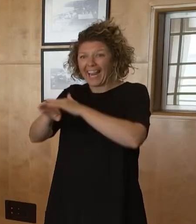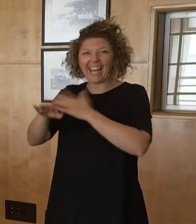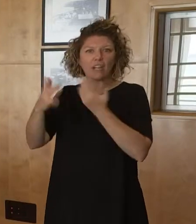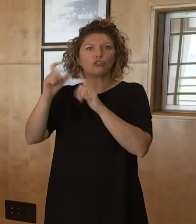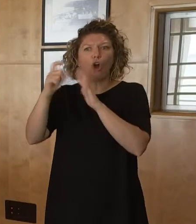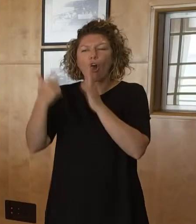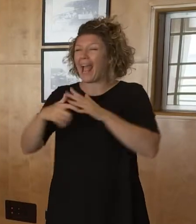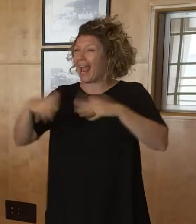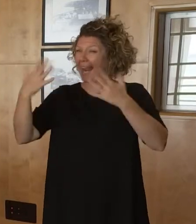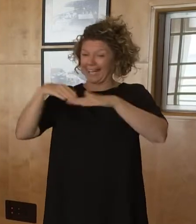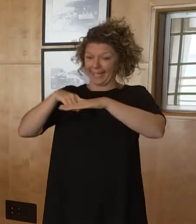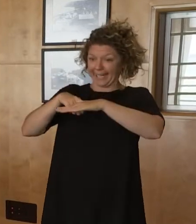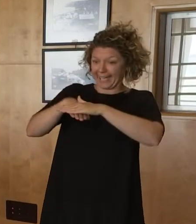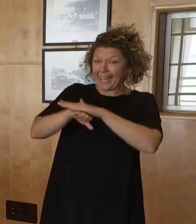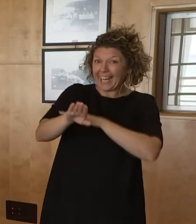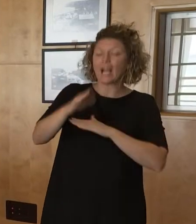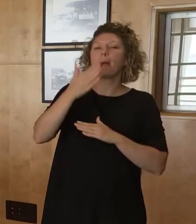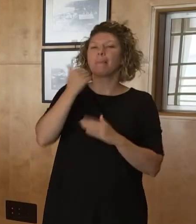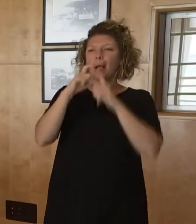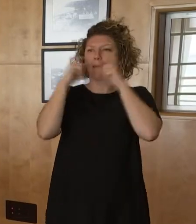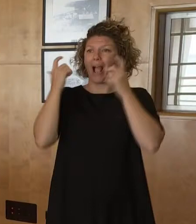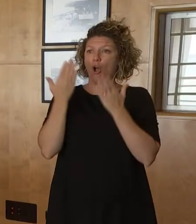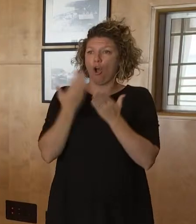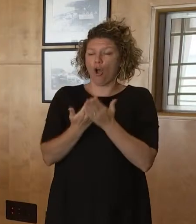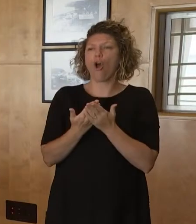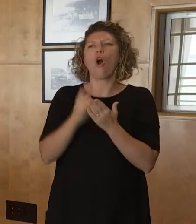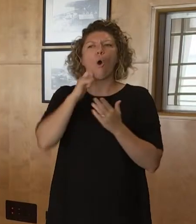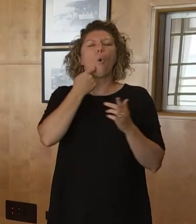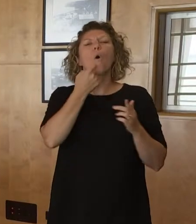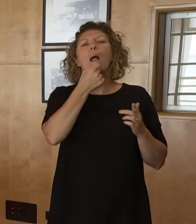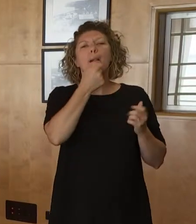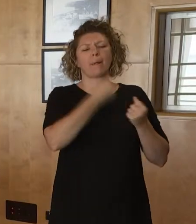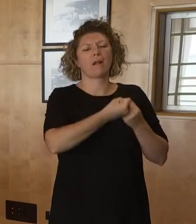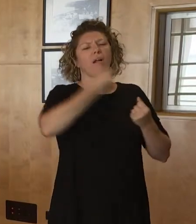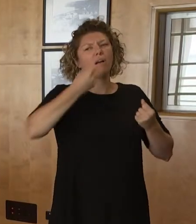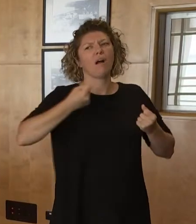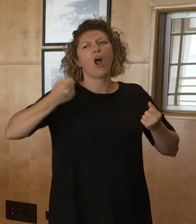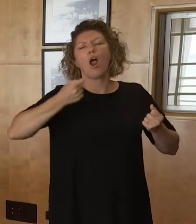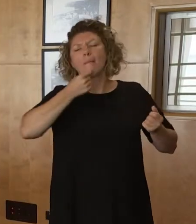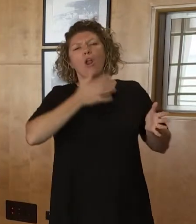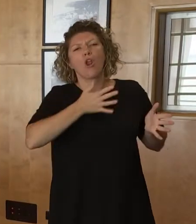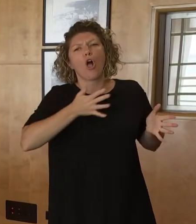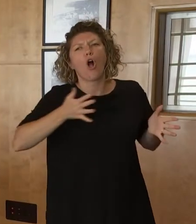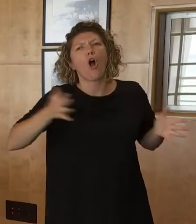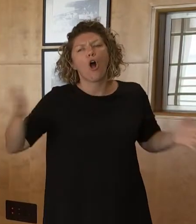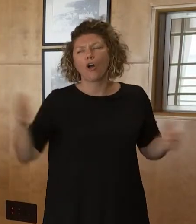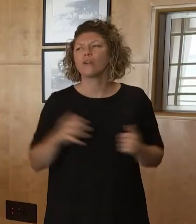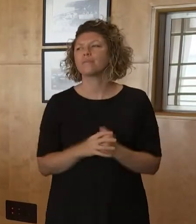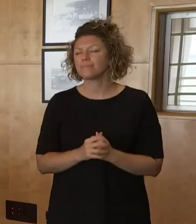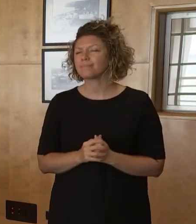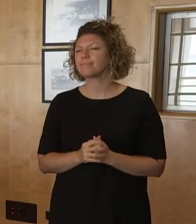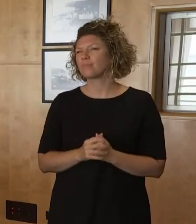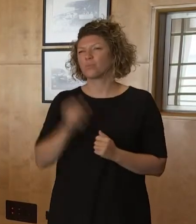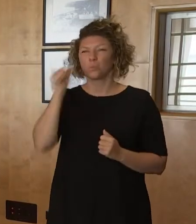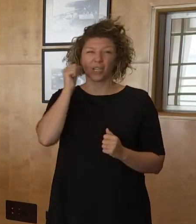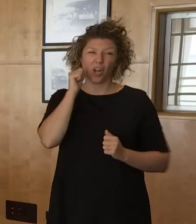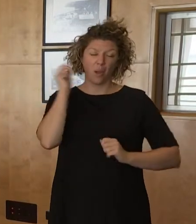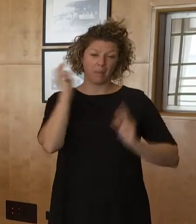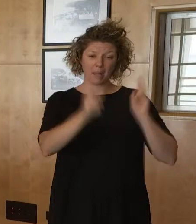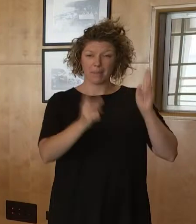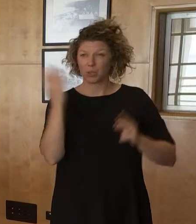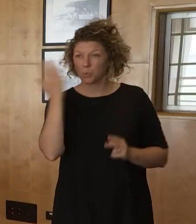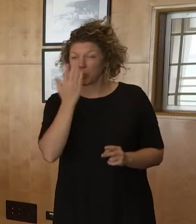environment, but this mask mandate, just around the increasing numbers we've seen, which we were expecting as school returned and